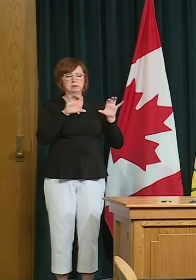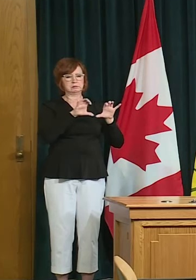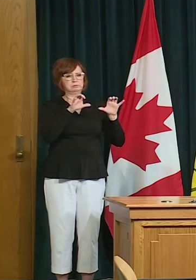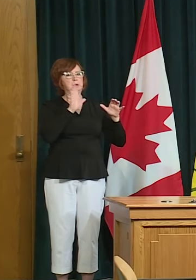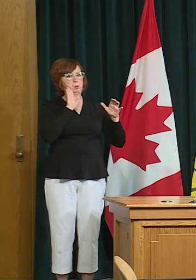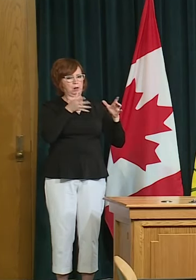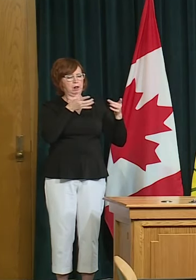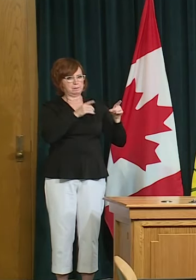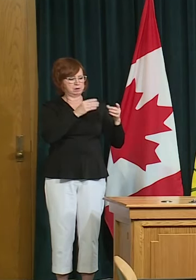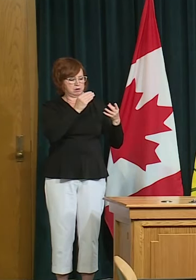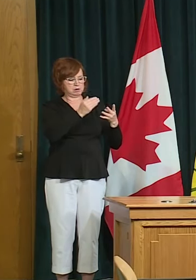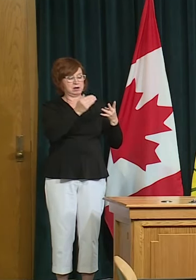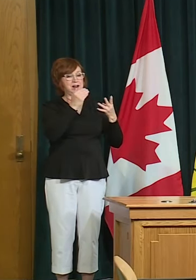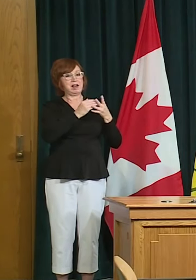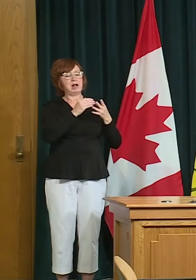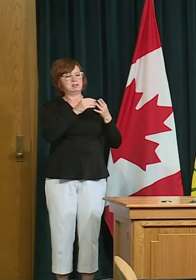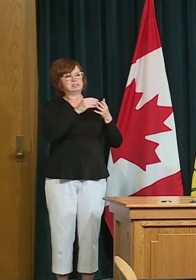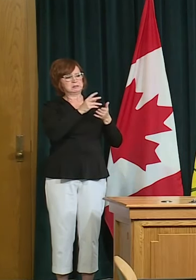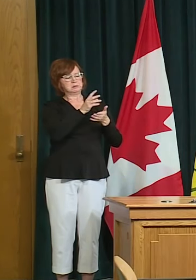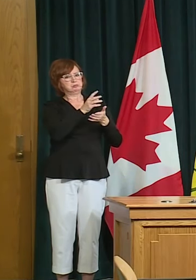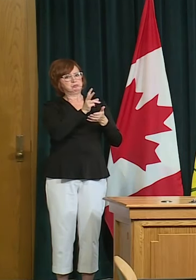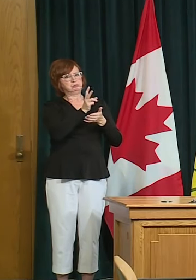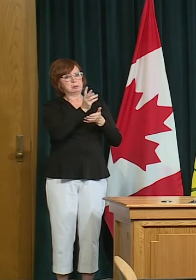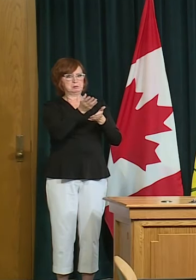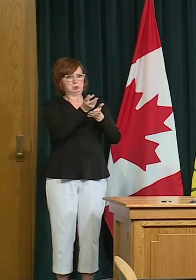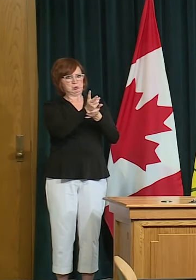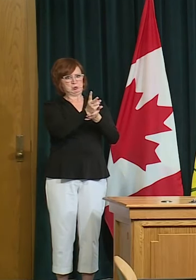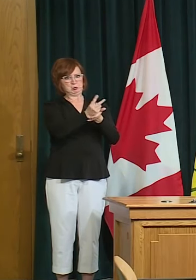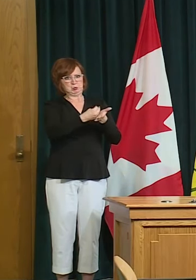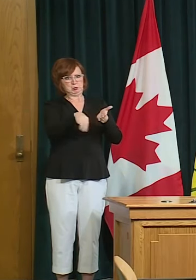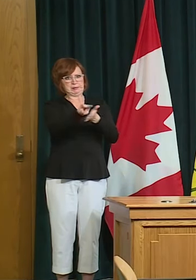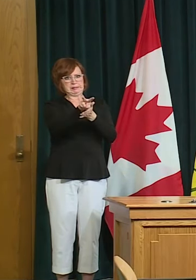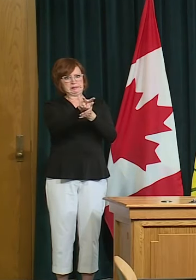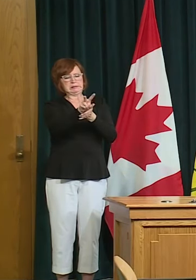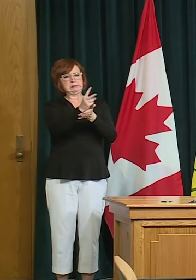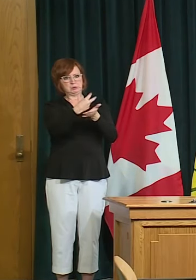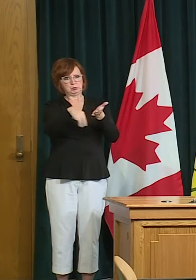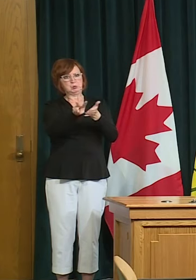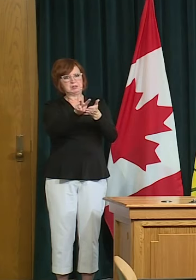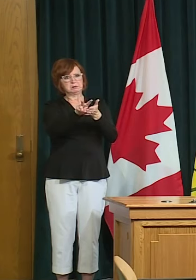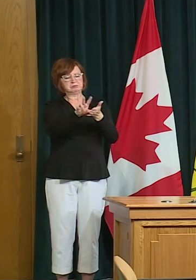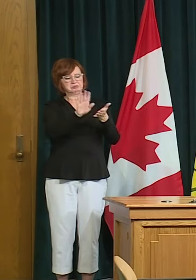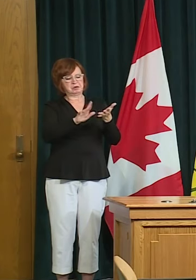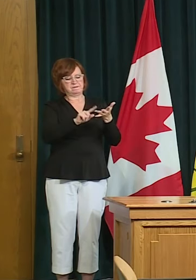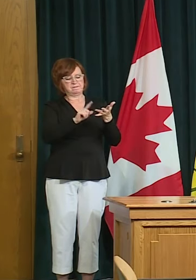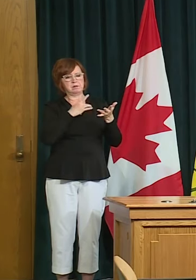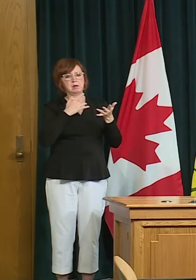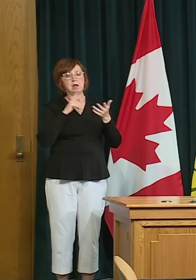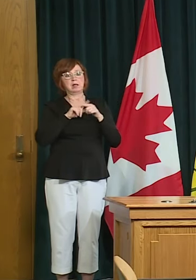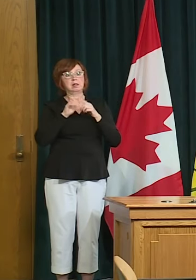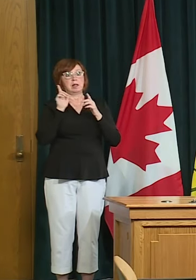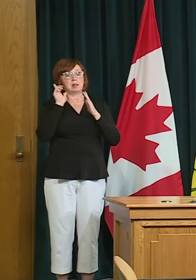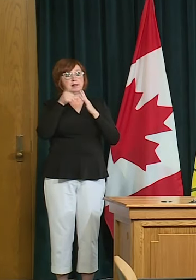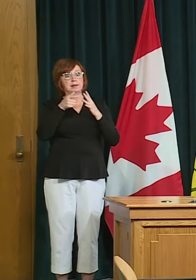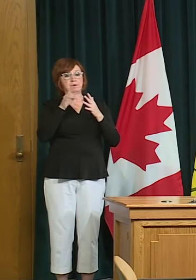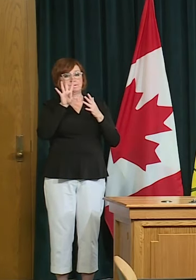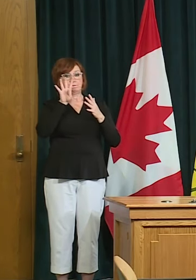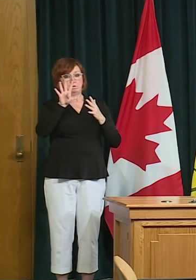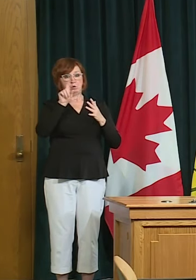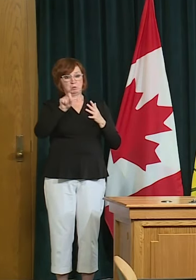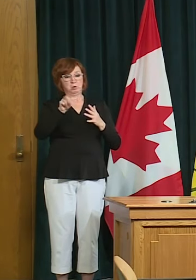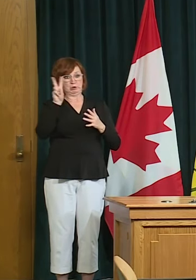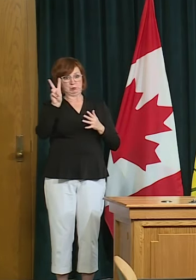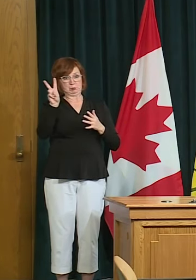.2 that that is going to be later than that which includes possibly indoor pools indoor rinks libraries museums galleries